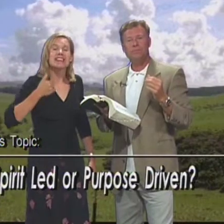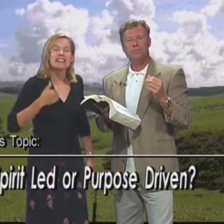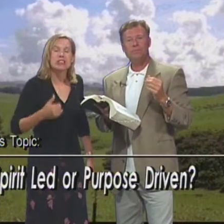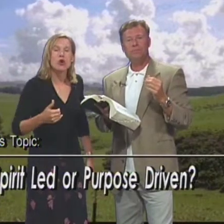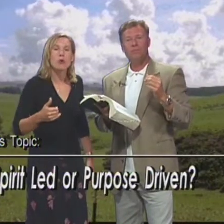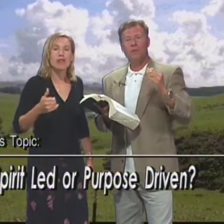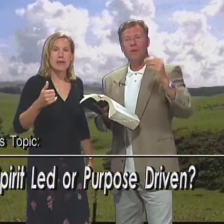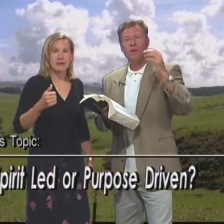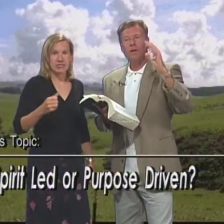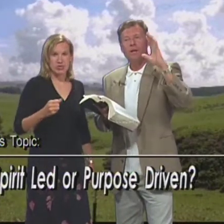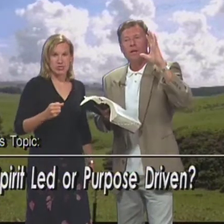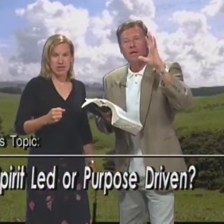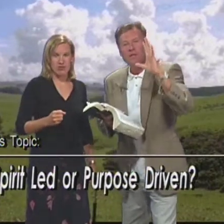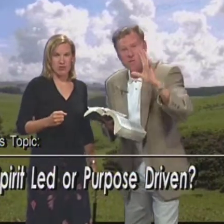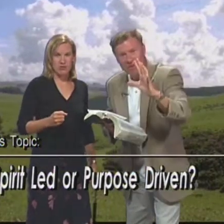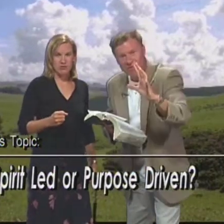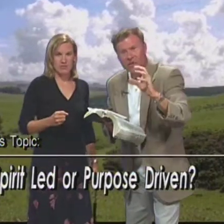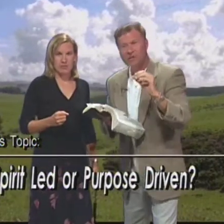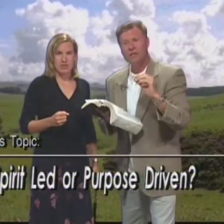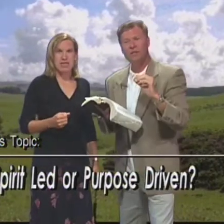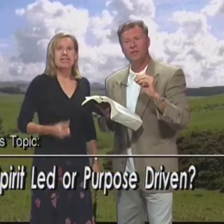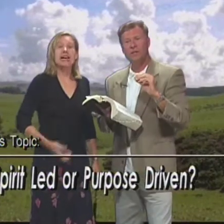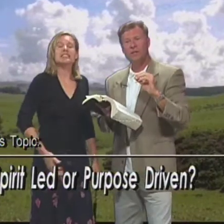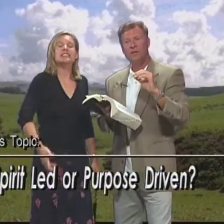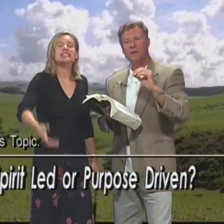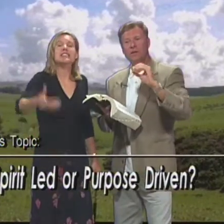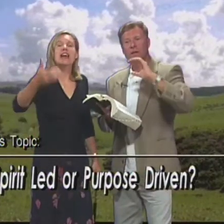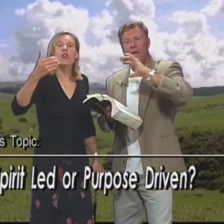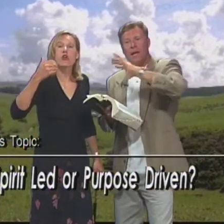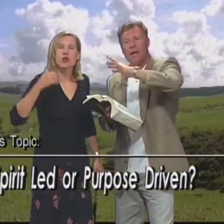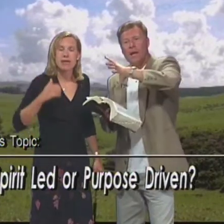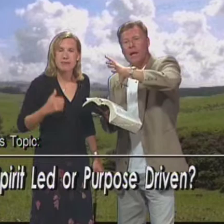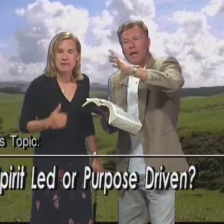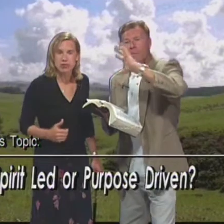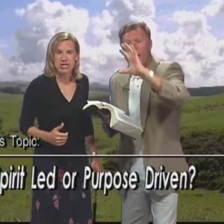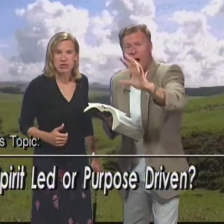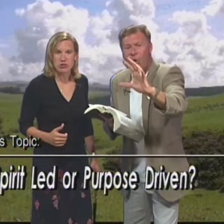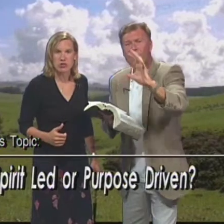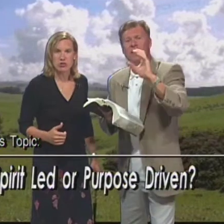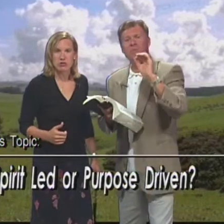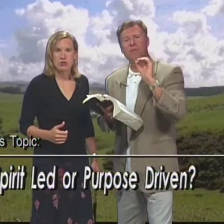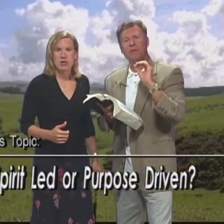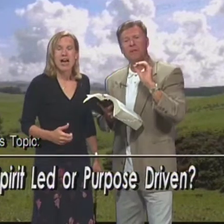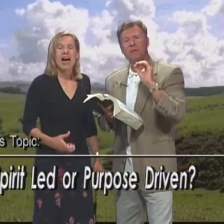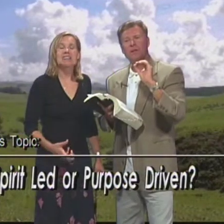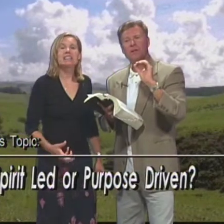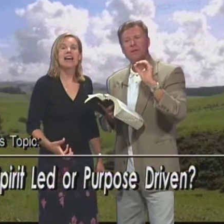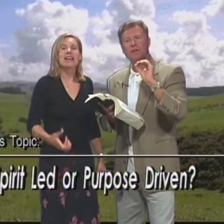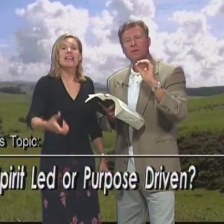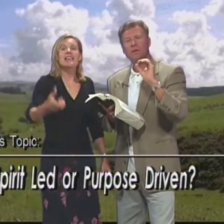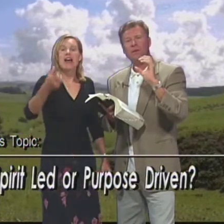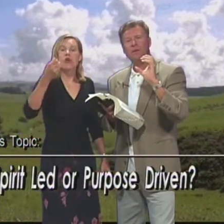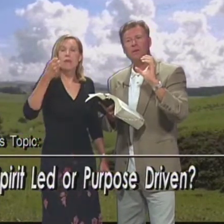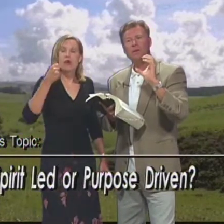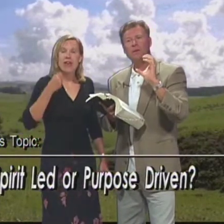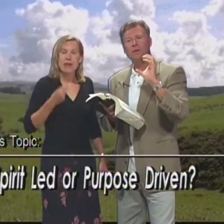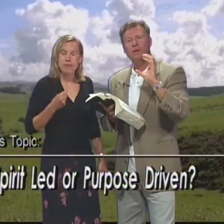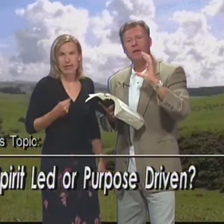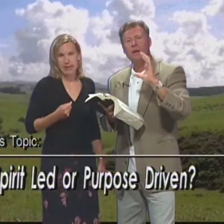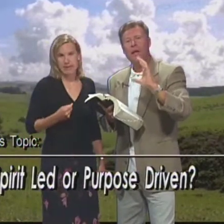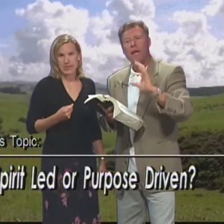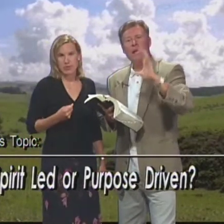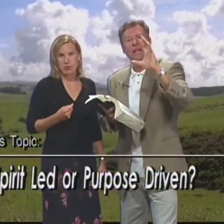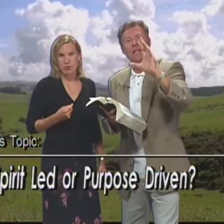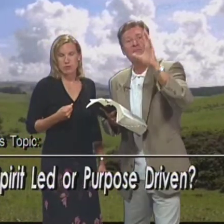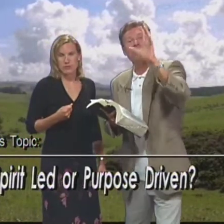ser dirigidos Por el Espíritu Santo Spirit filled A ser llenados Con el Espíritu Santo Empowered by the Spirit A ser dados poder